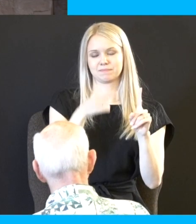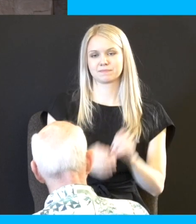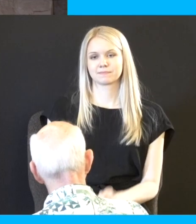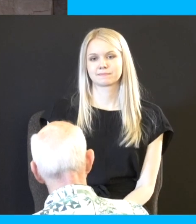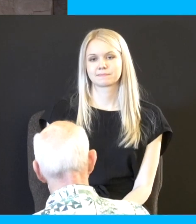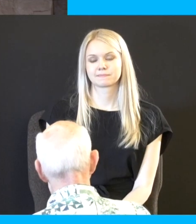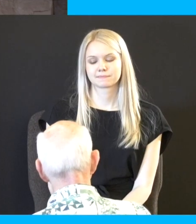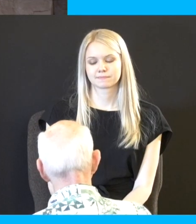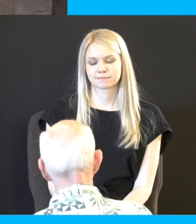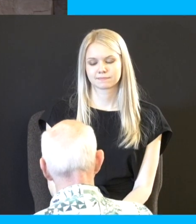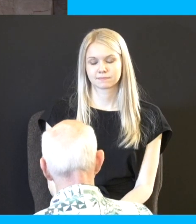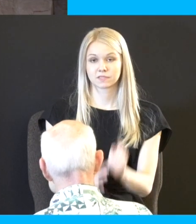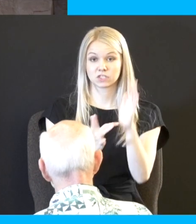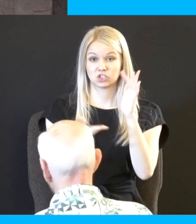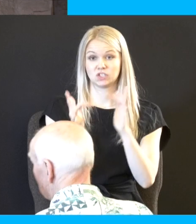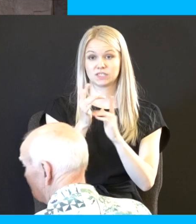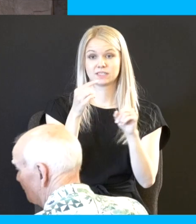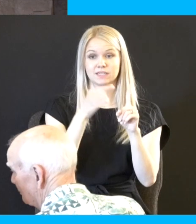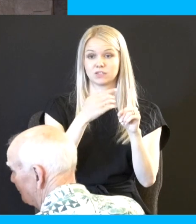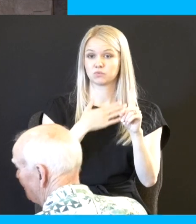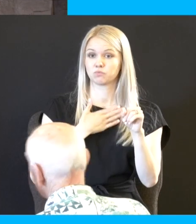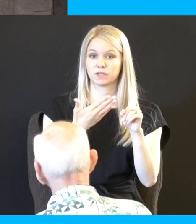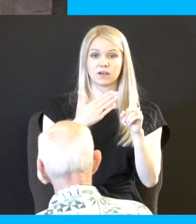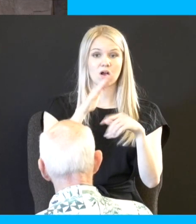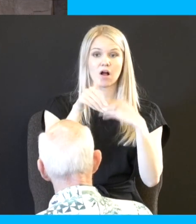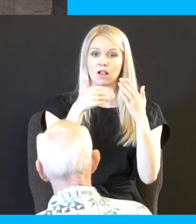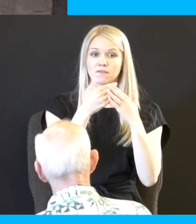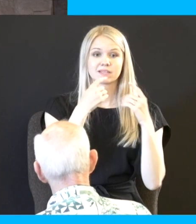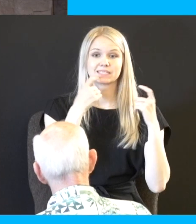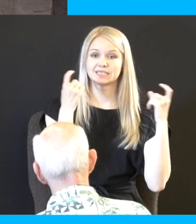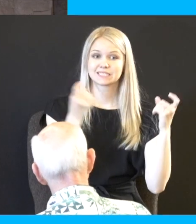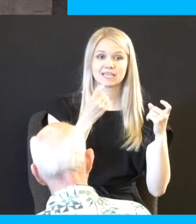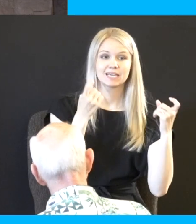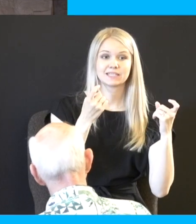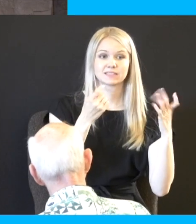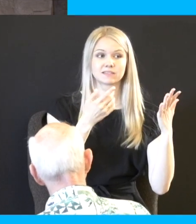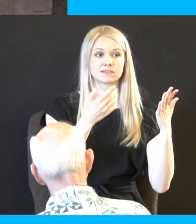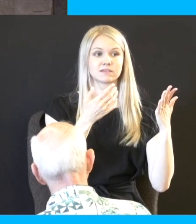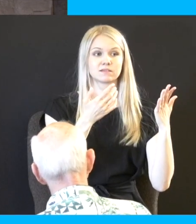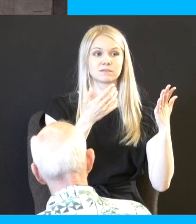he was willing to take what you and I deserve both the publicly known sins as well as our secret sins